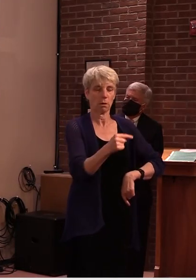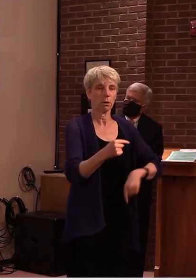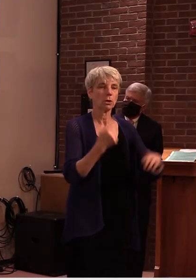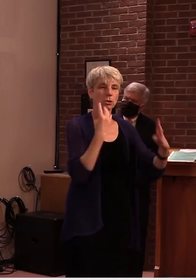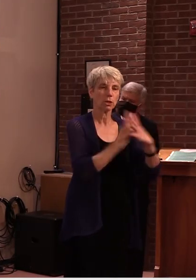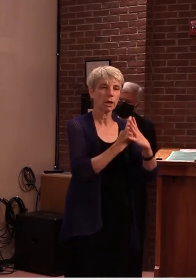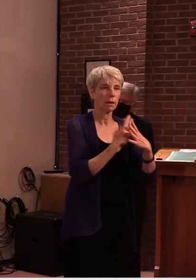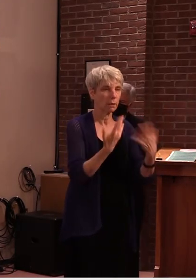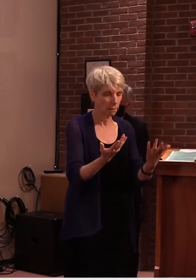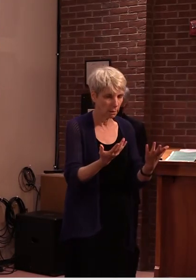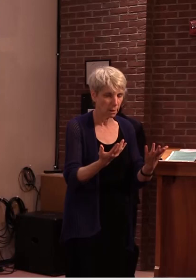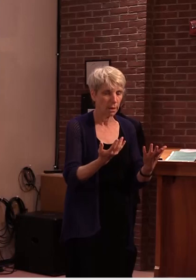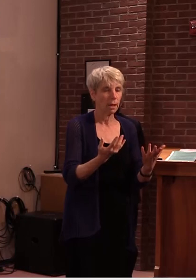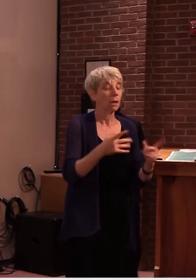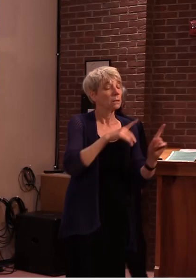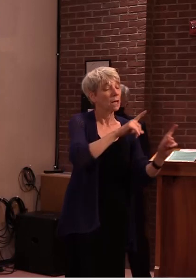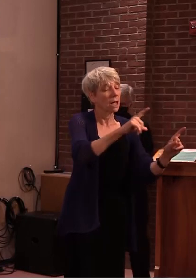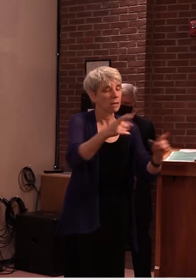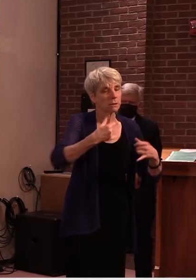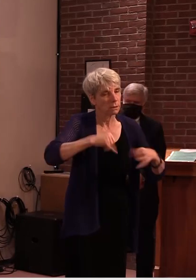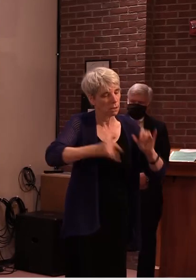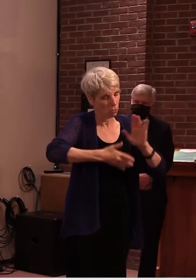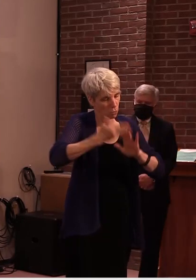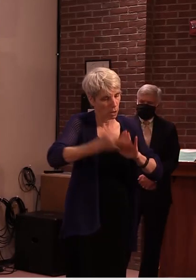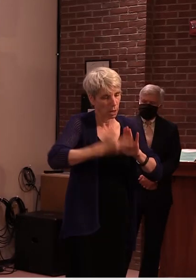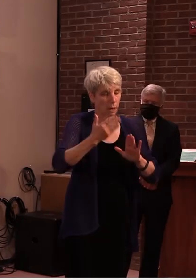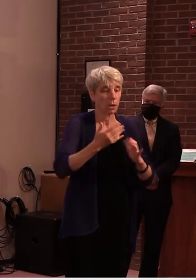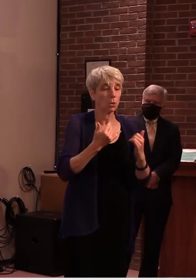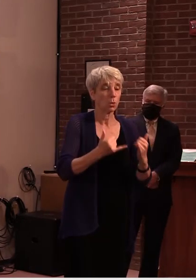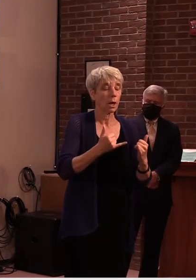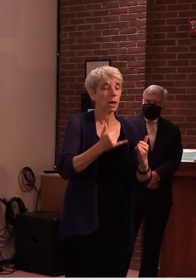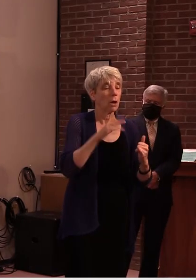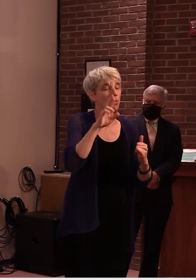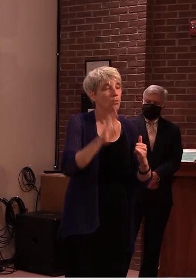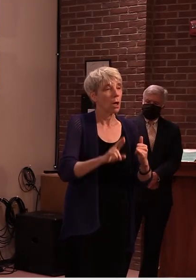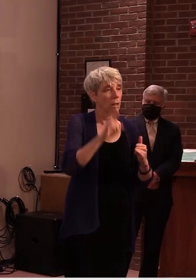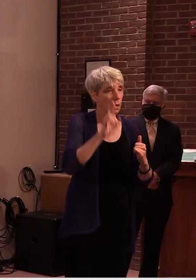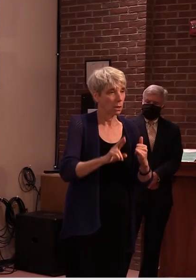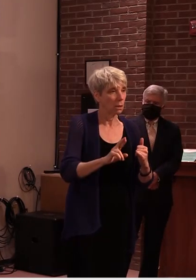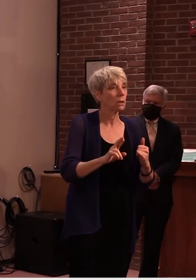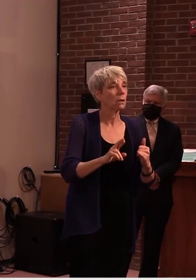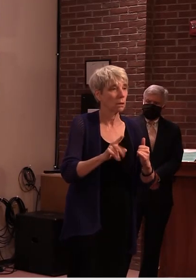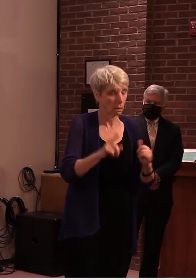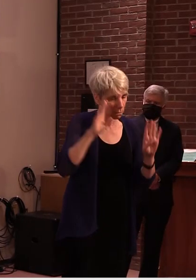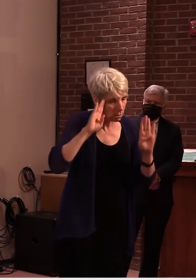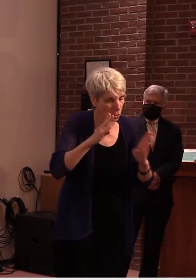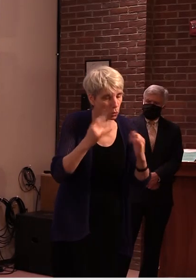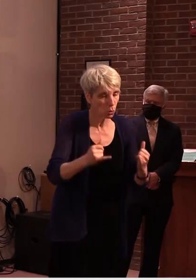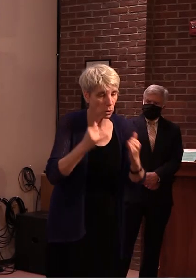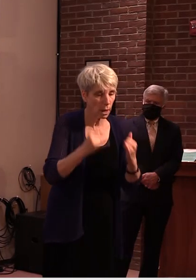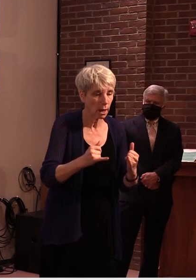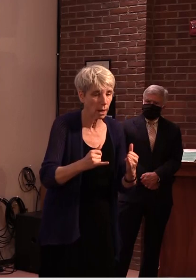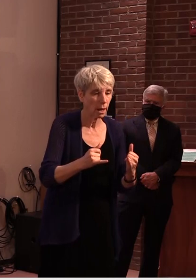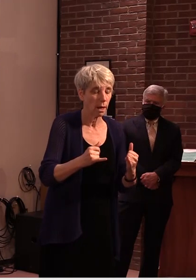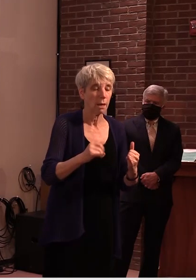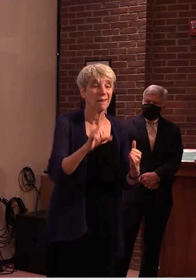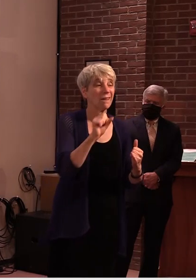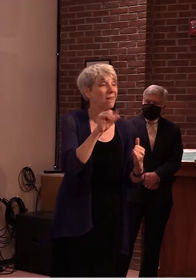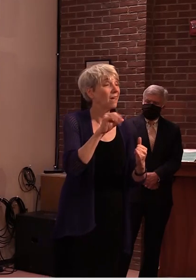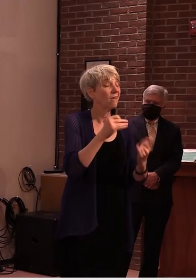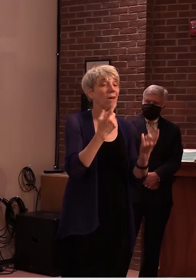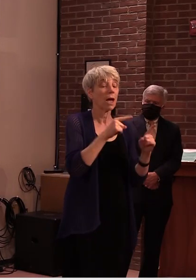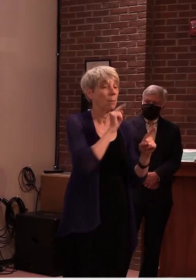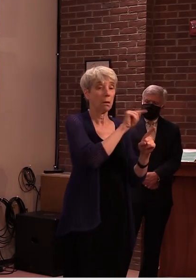um um we're a little concerned um about potentially we have another outbreak in a facility um